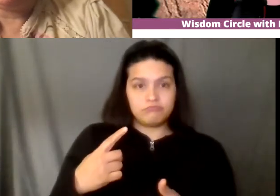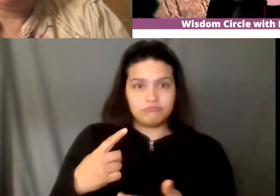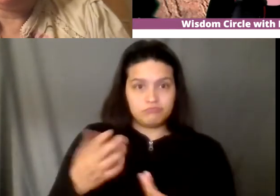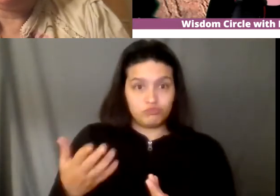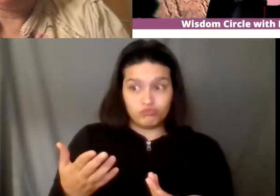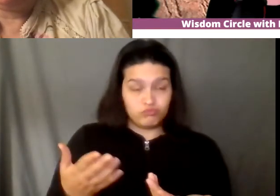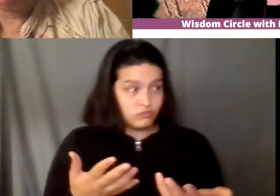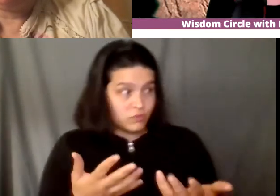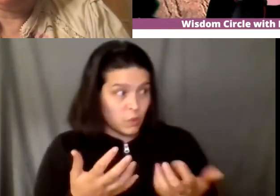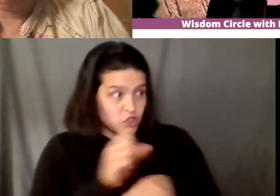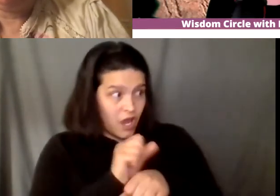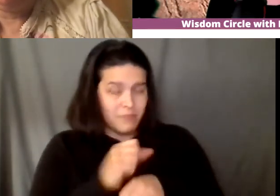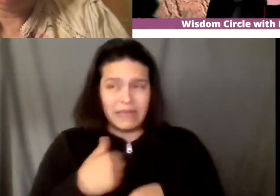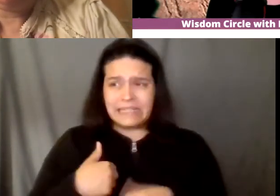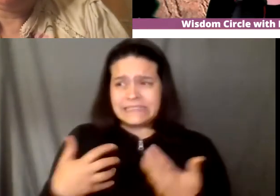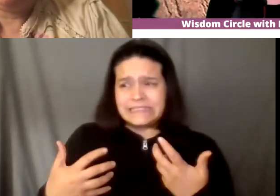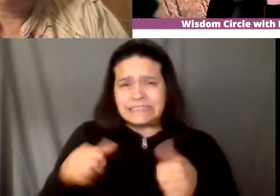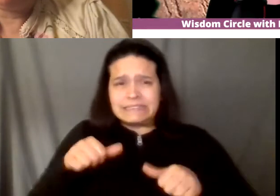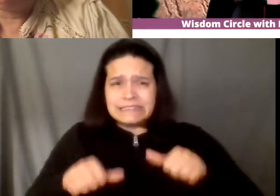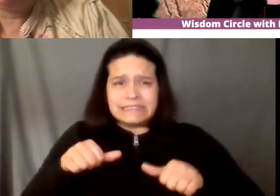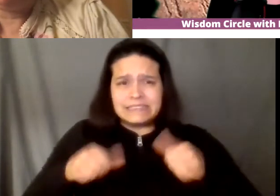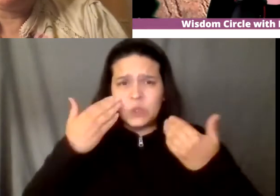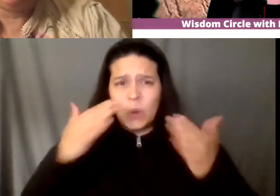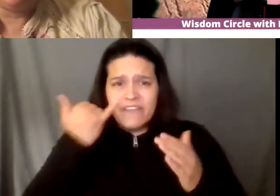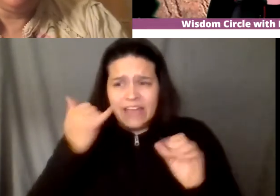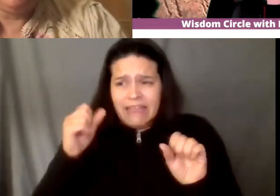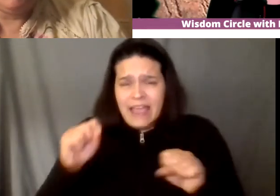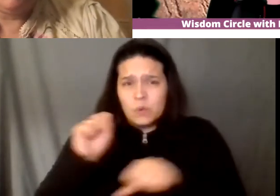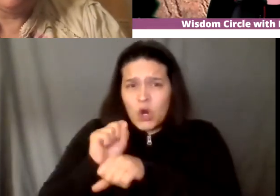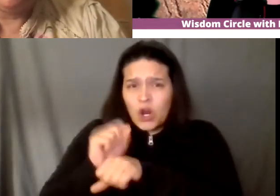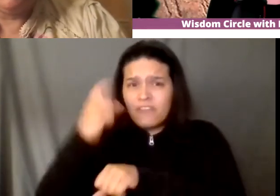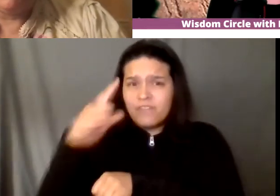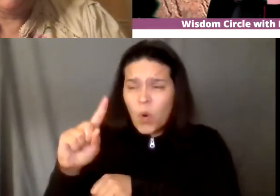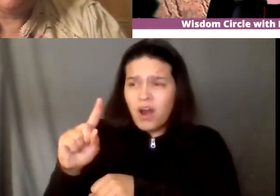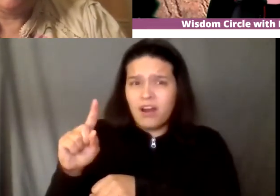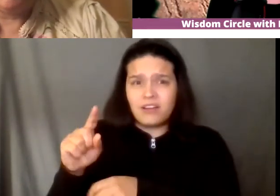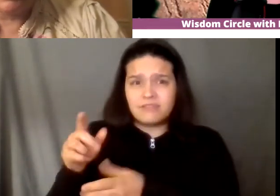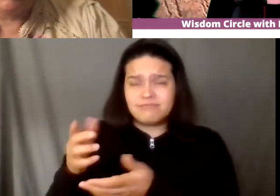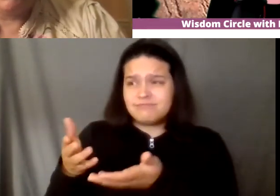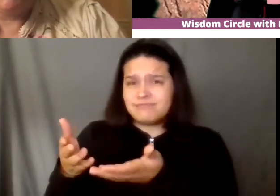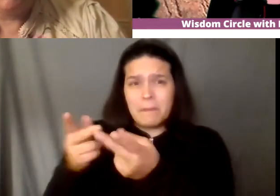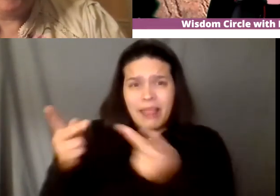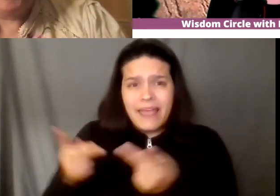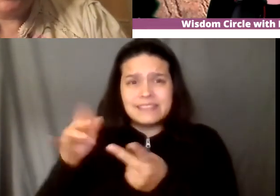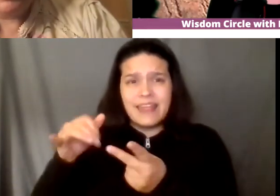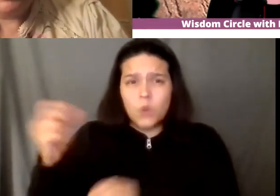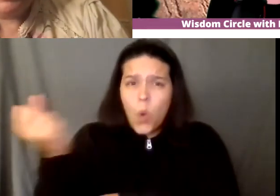i i don't know if i could work for an institution that's holding my ancestors captive